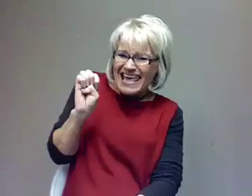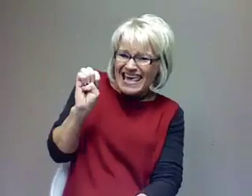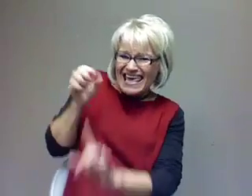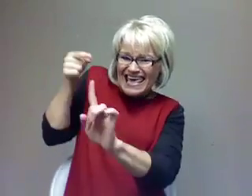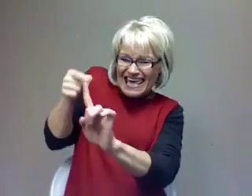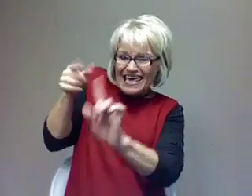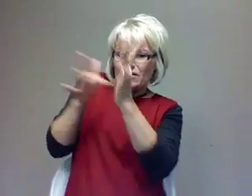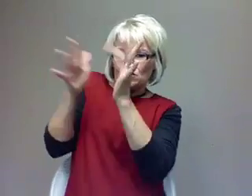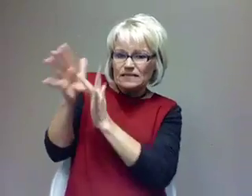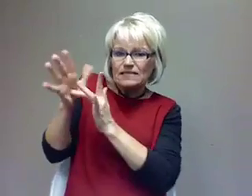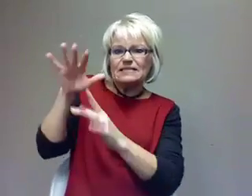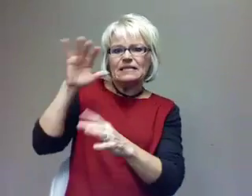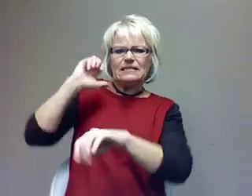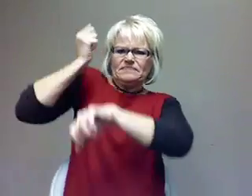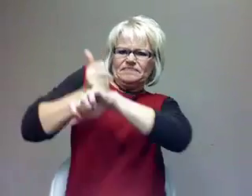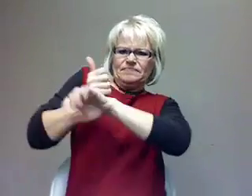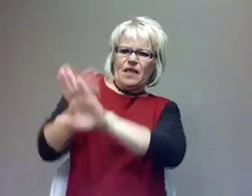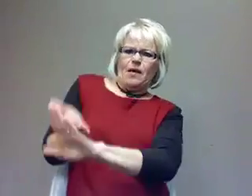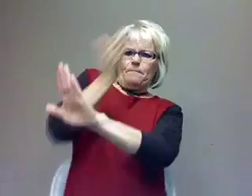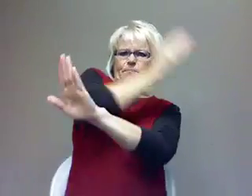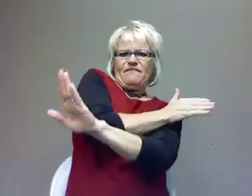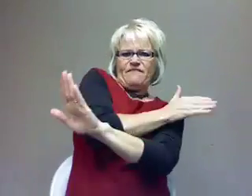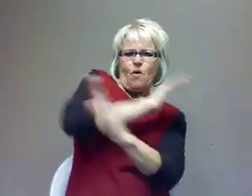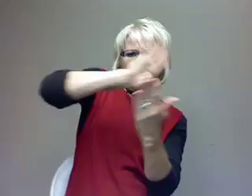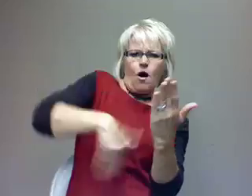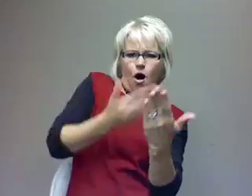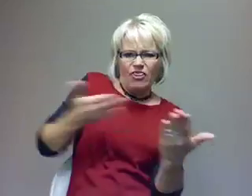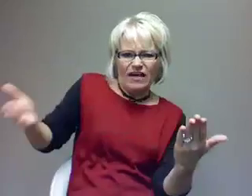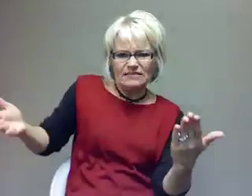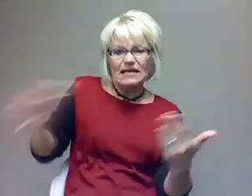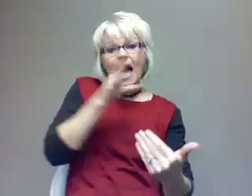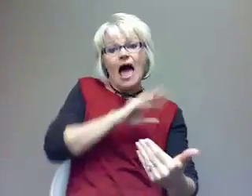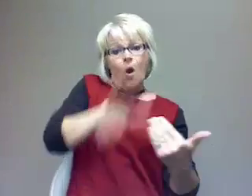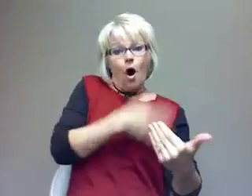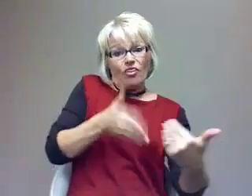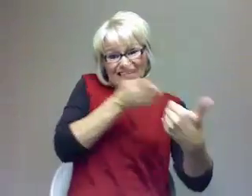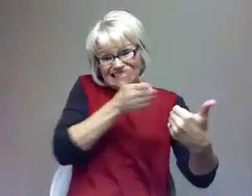And in Him, that is, in Jesus Christ, all things hold together.